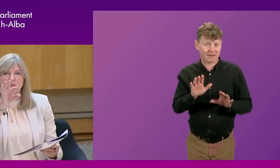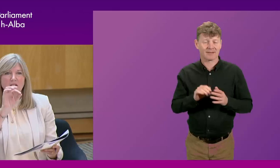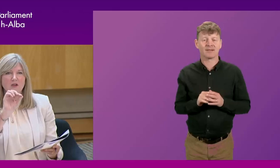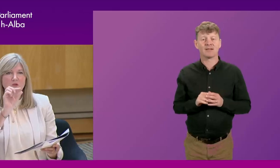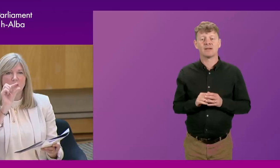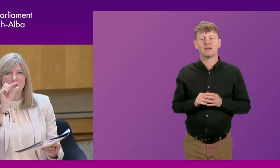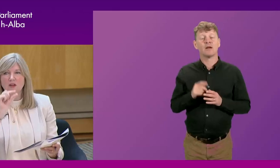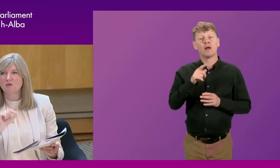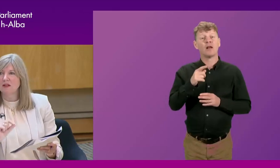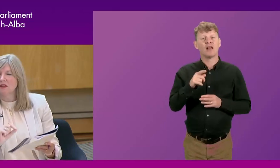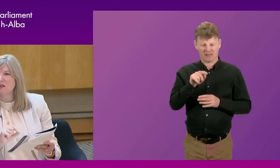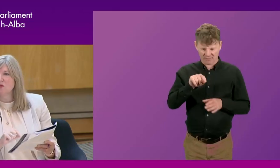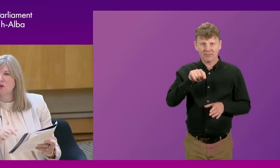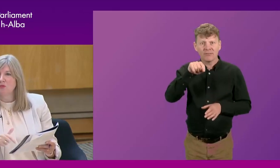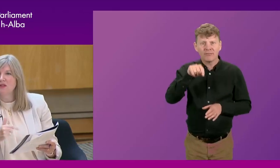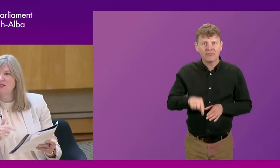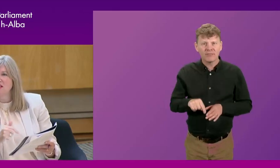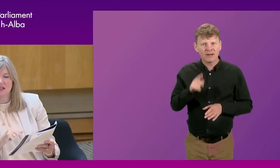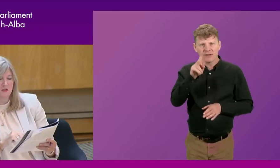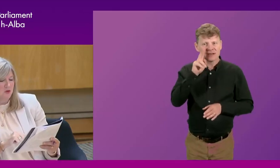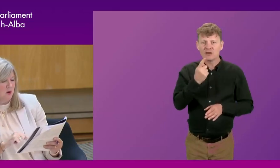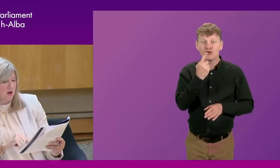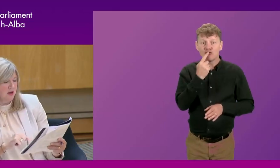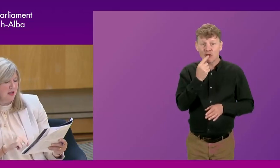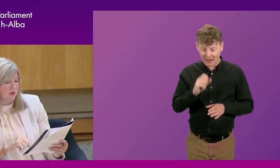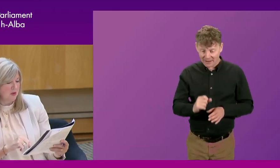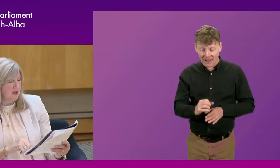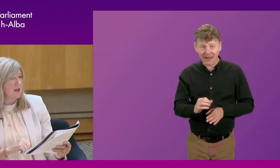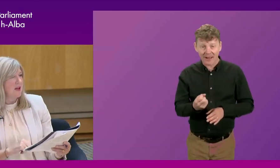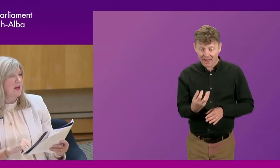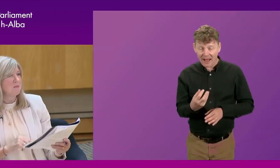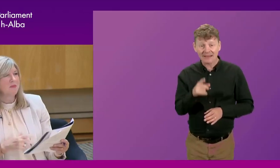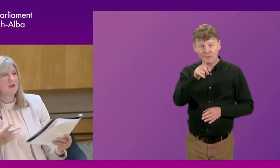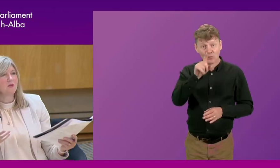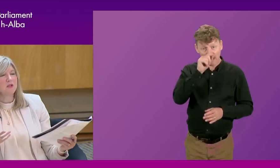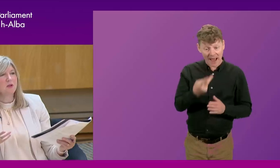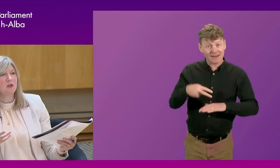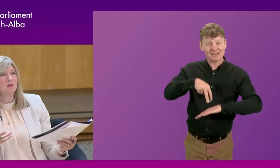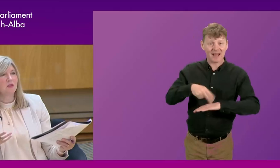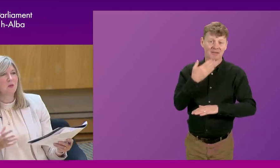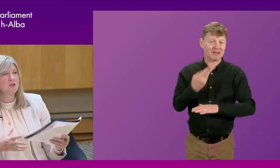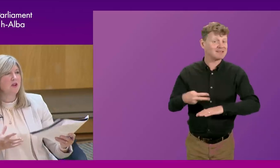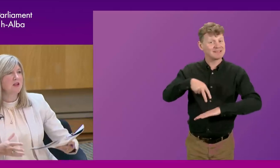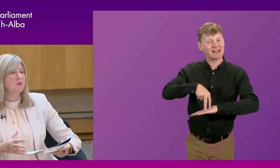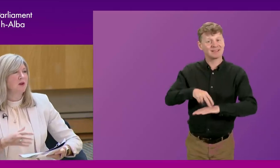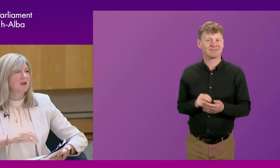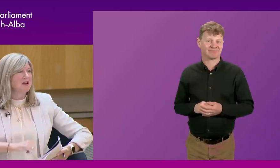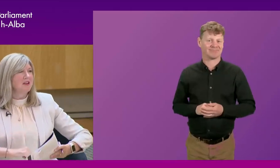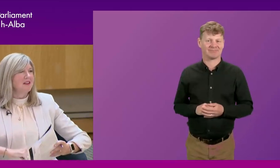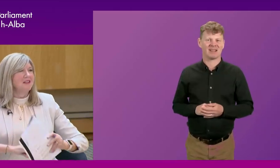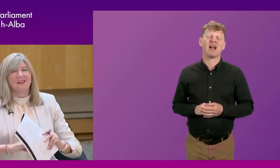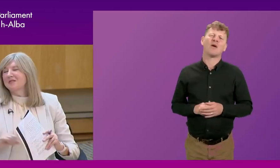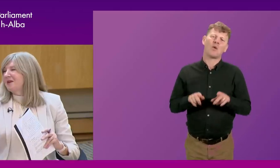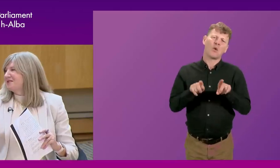your mic goes on, the little red light will go on, please stand if you are able. I'd obviously be grateful if we can try and keep our,